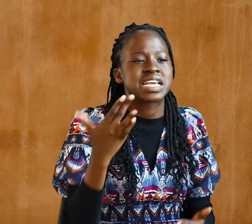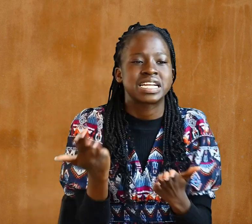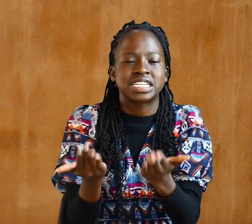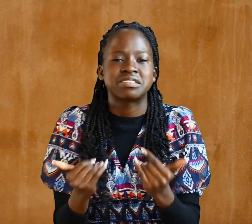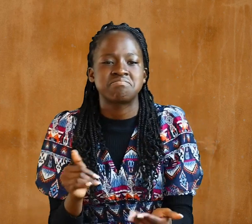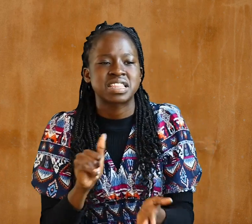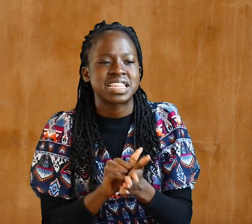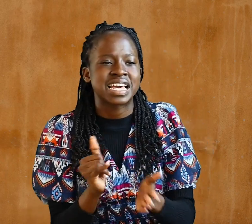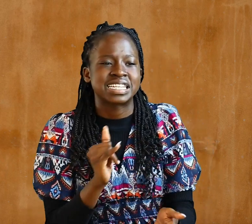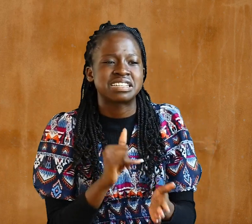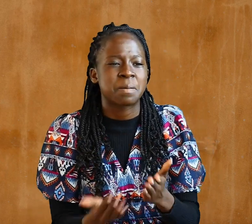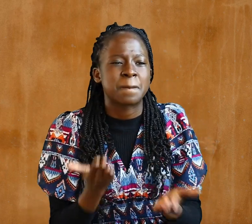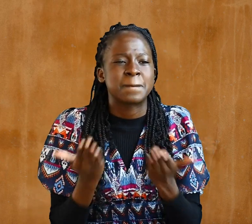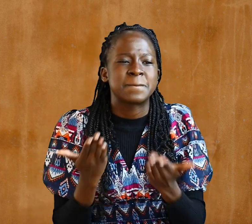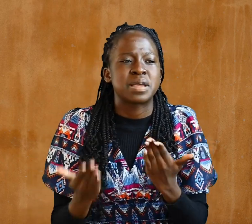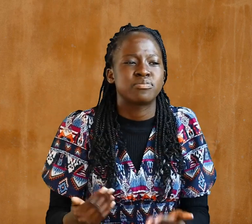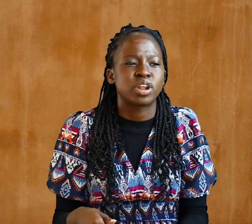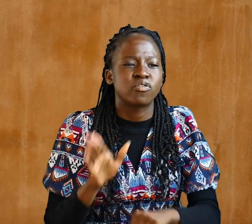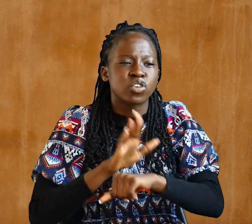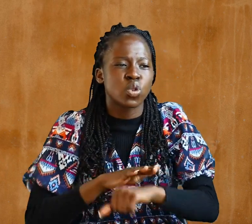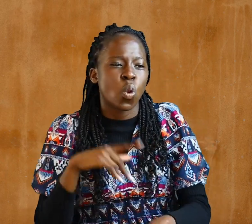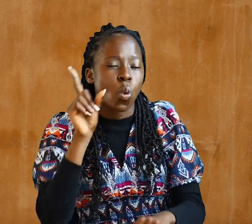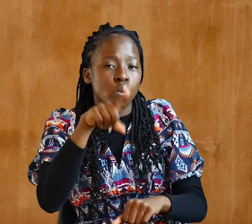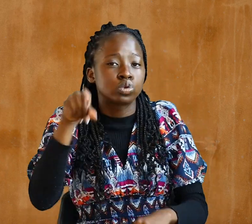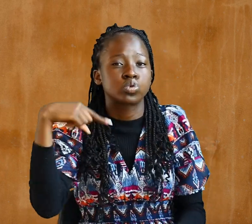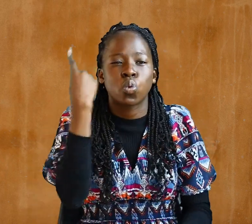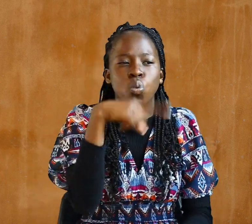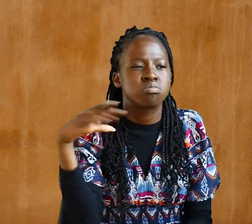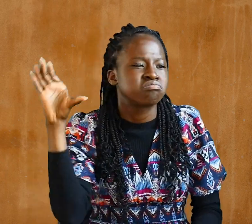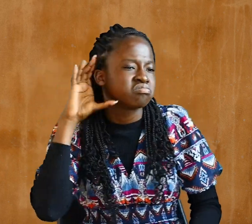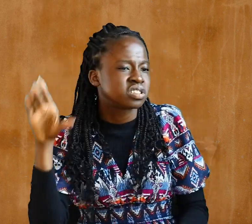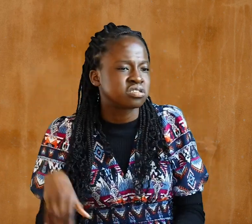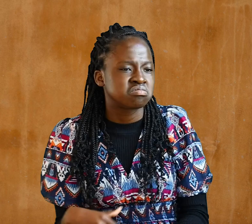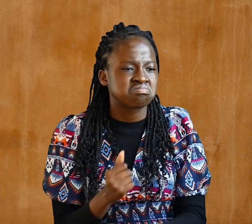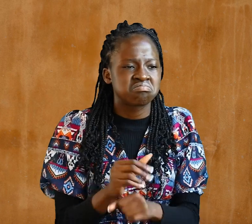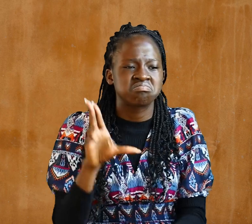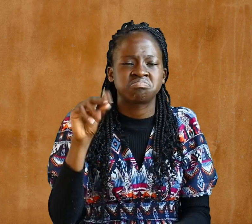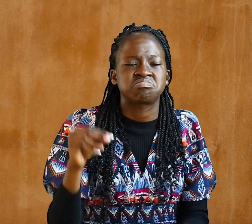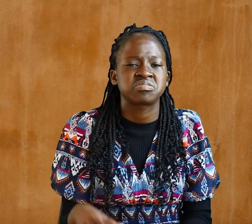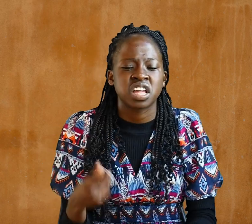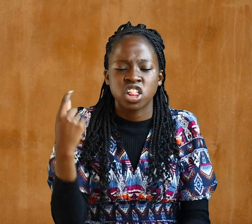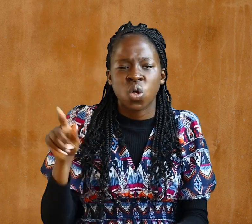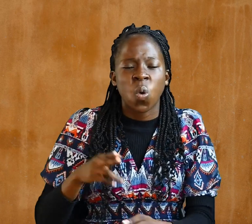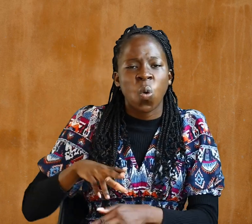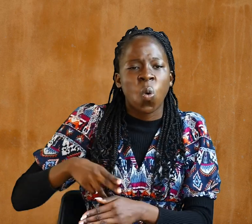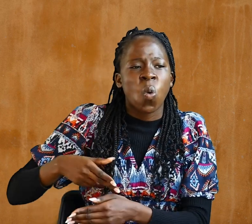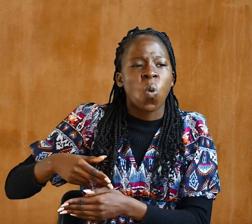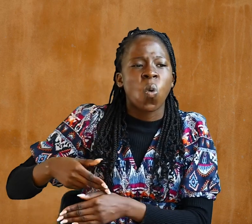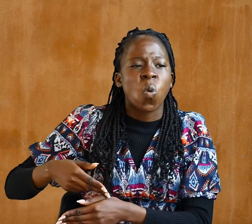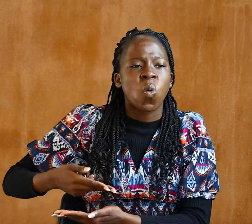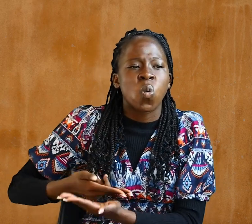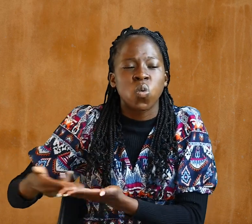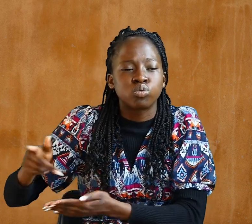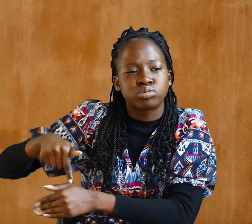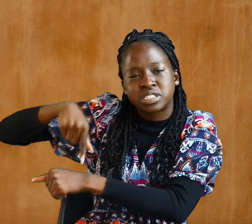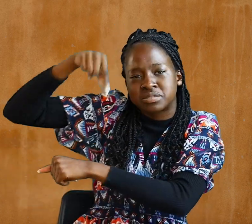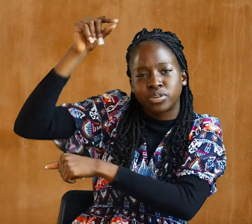And do not grieve The Holy Spirit of God With whom you are sealed For the day of